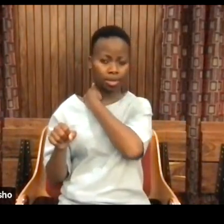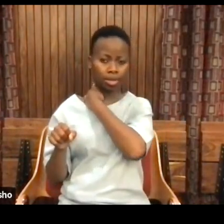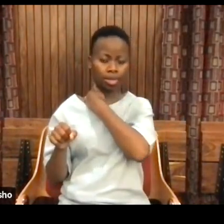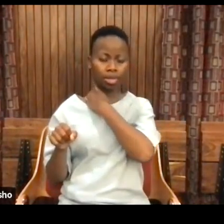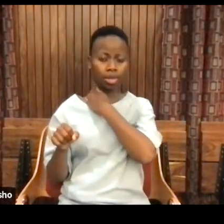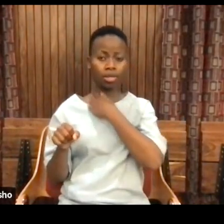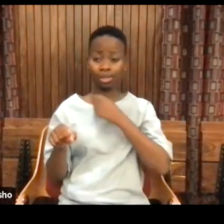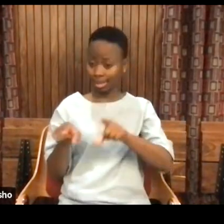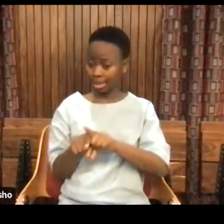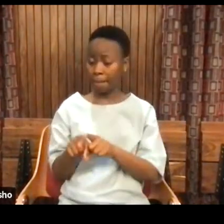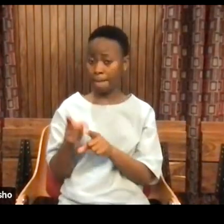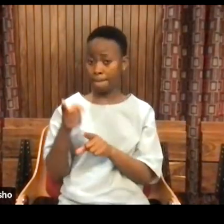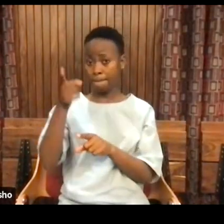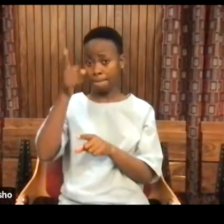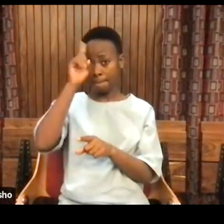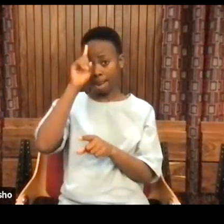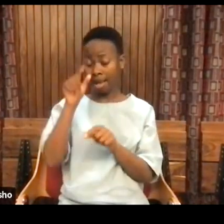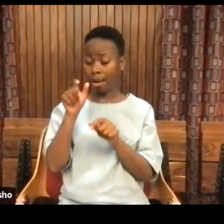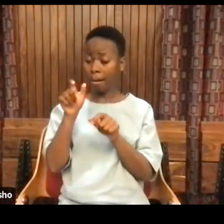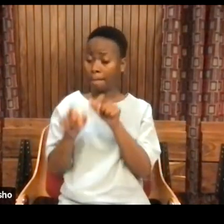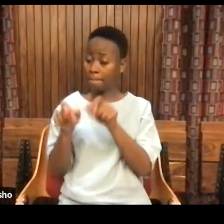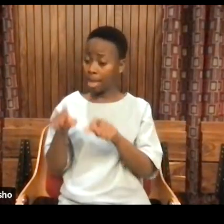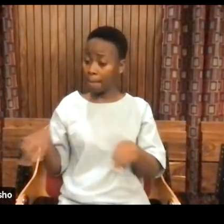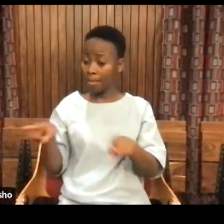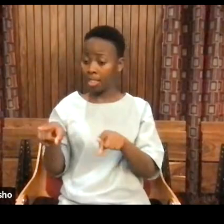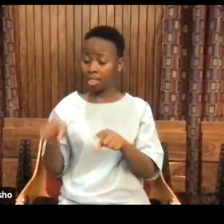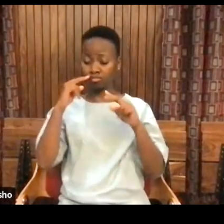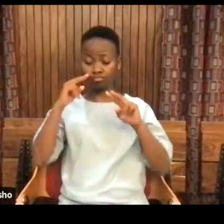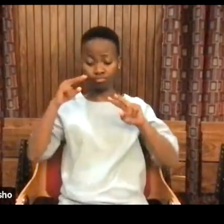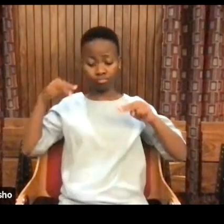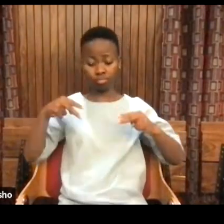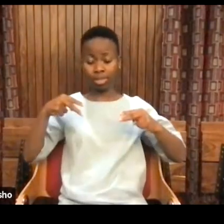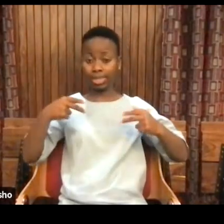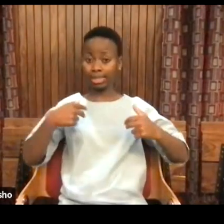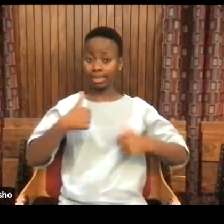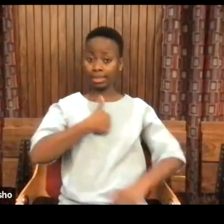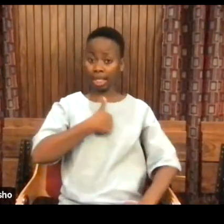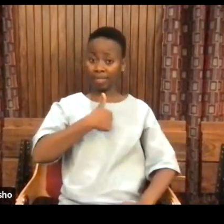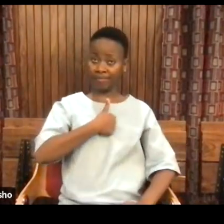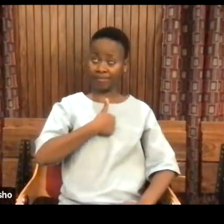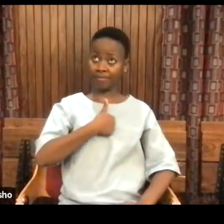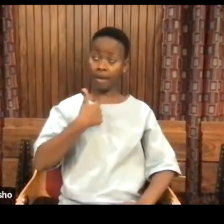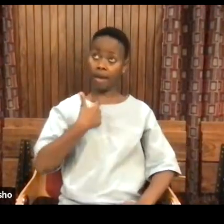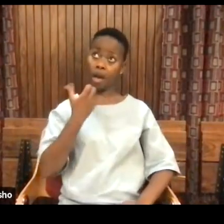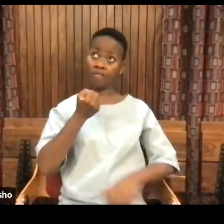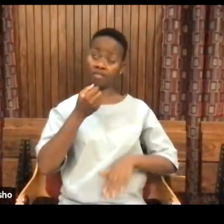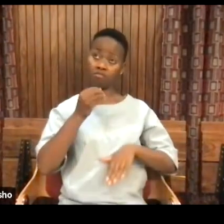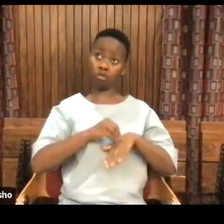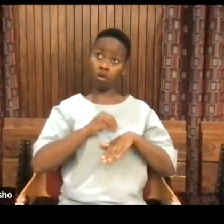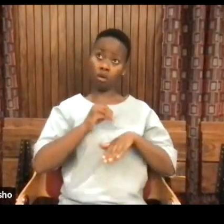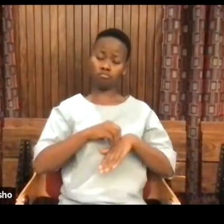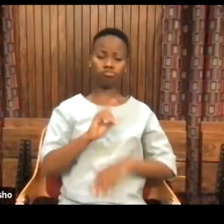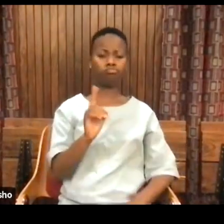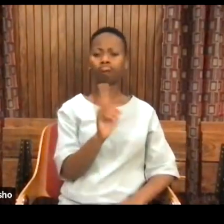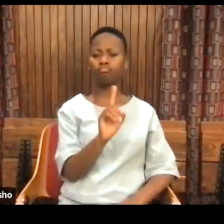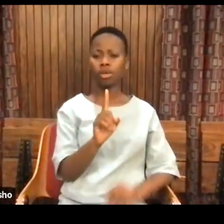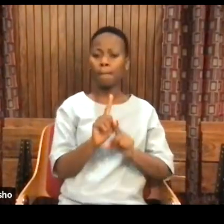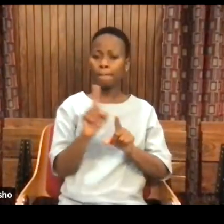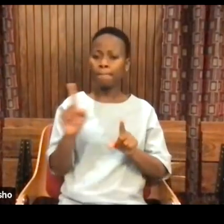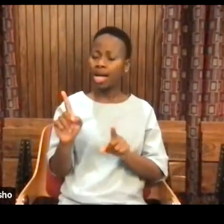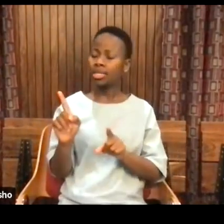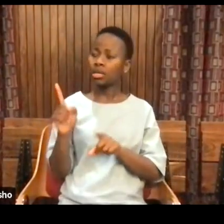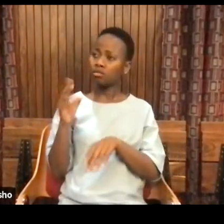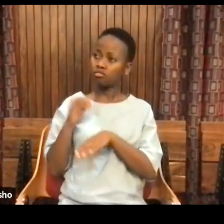they see themselves not as problems, but people who have been infligged of